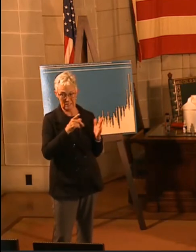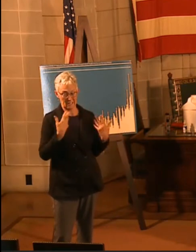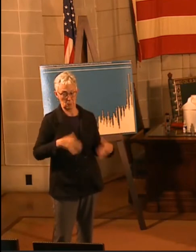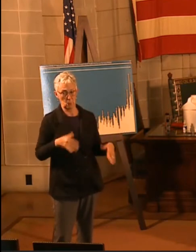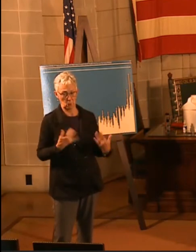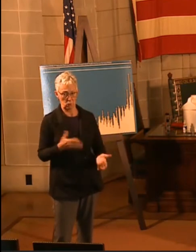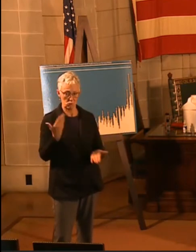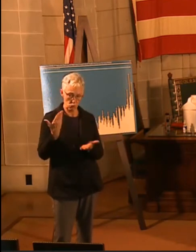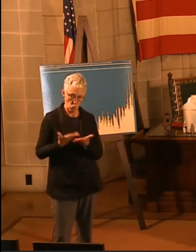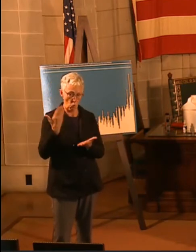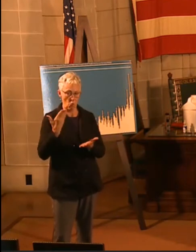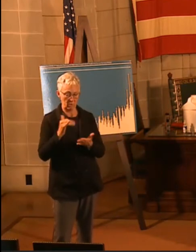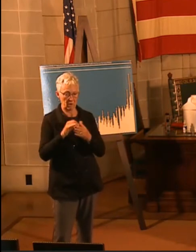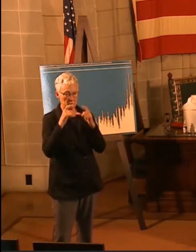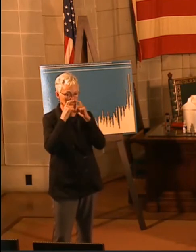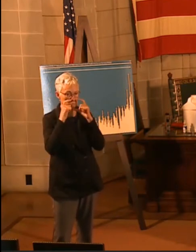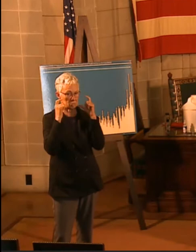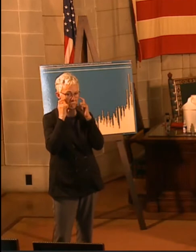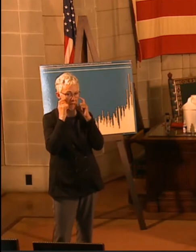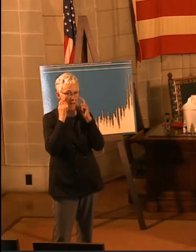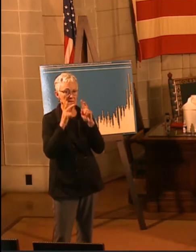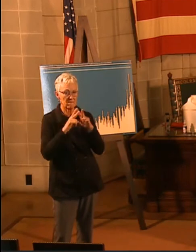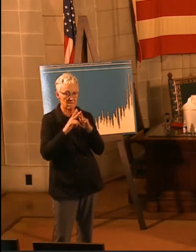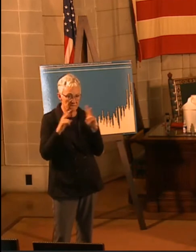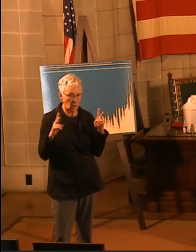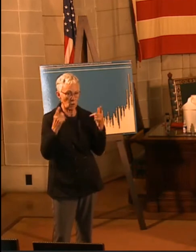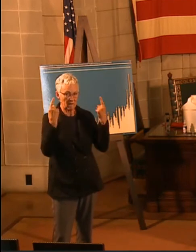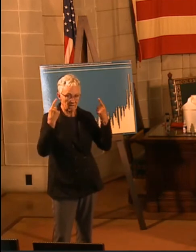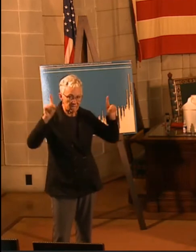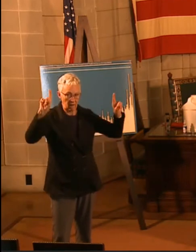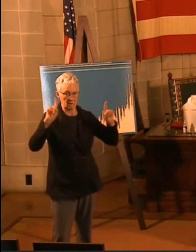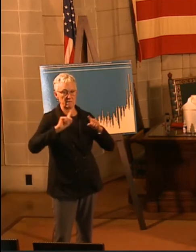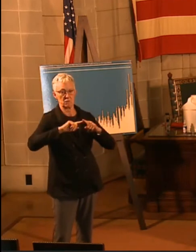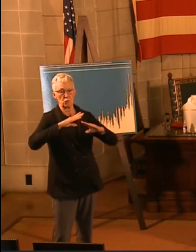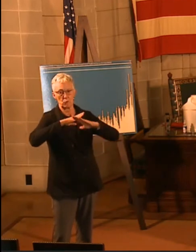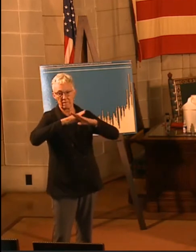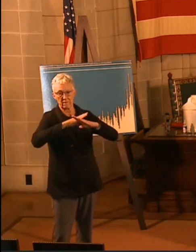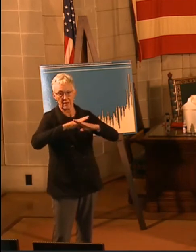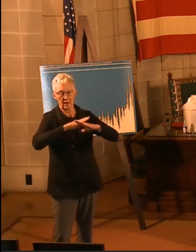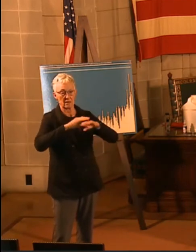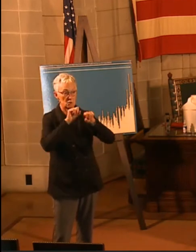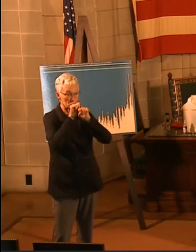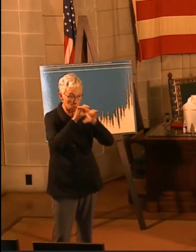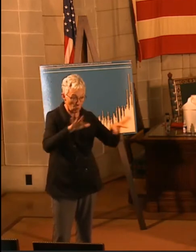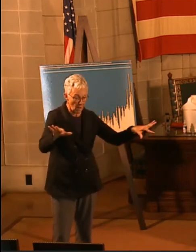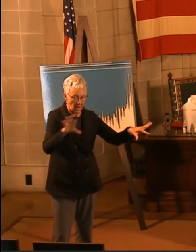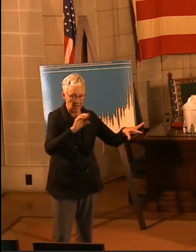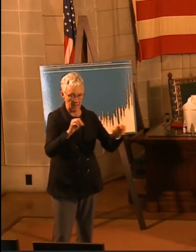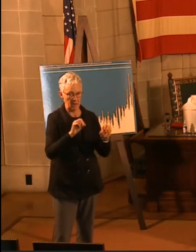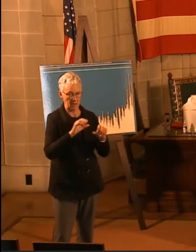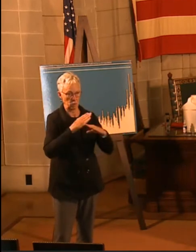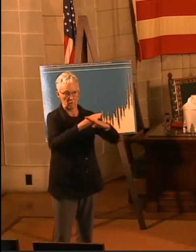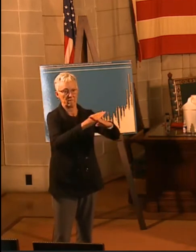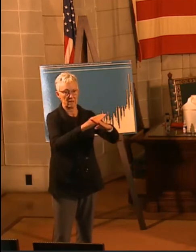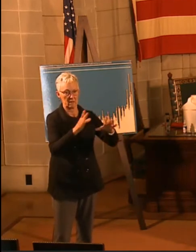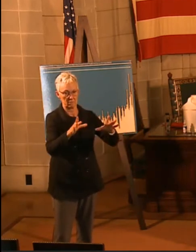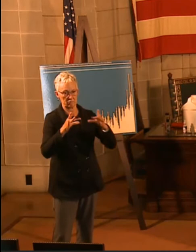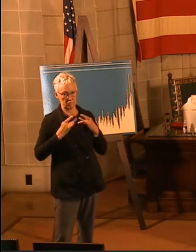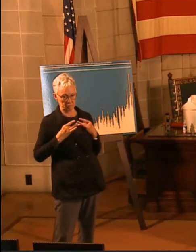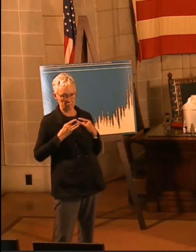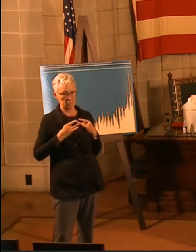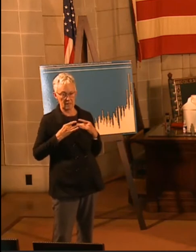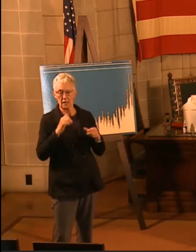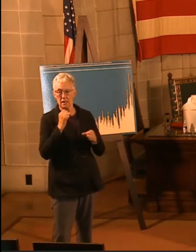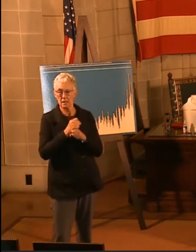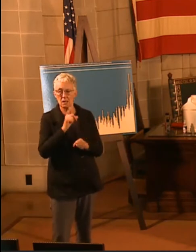highly effective in preventing the transmission. So, you really need to be careful the sources you're getting your information from and make sure that it's